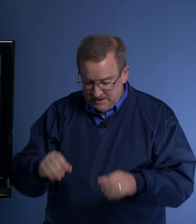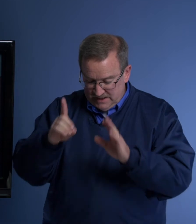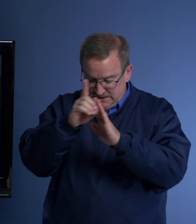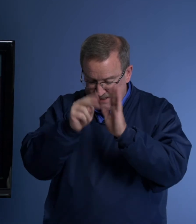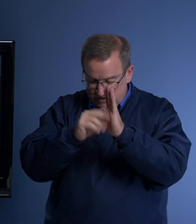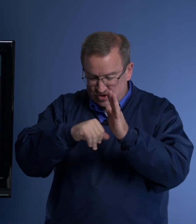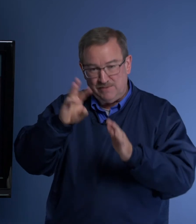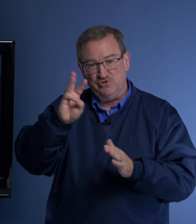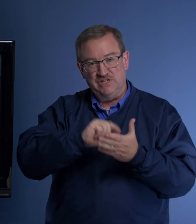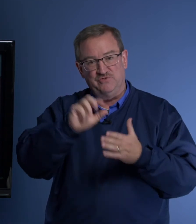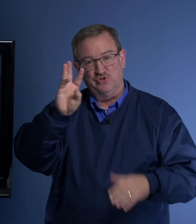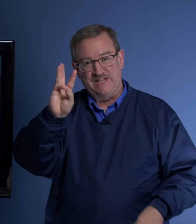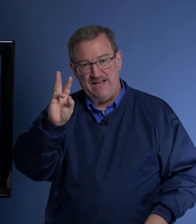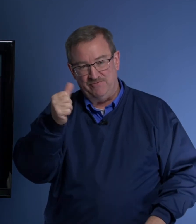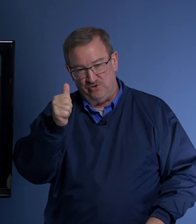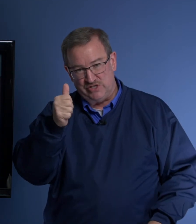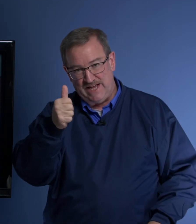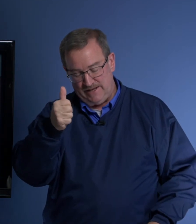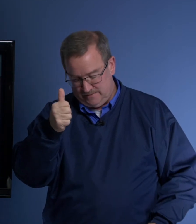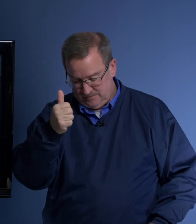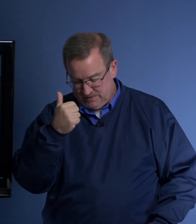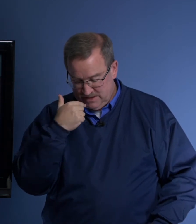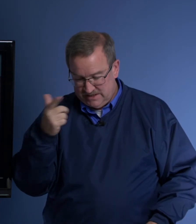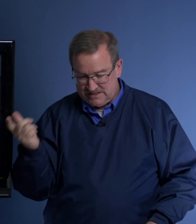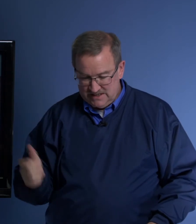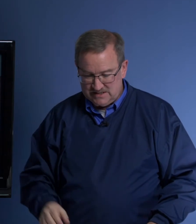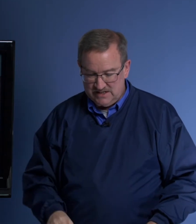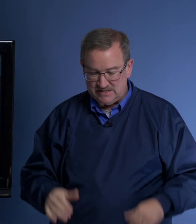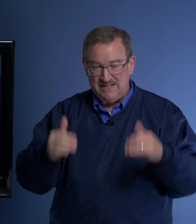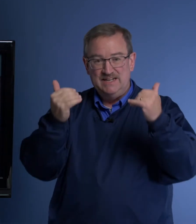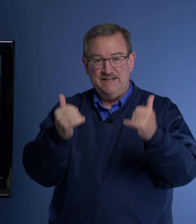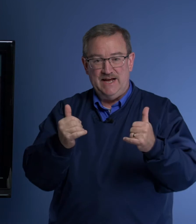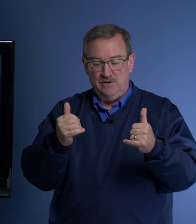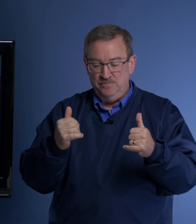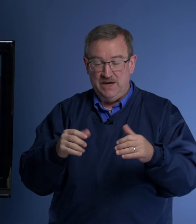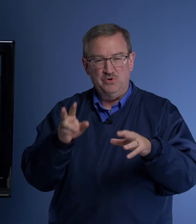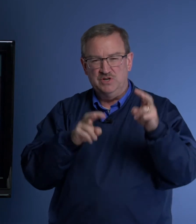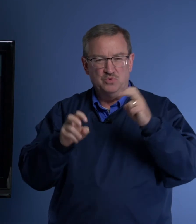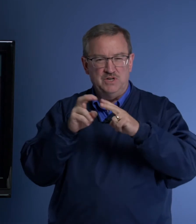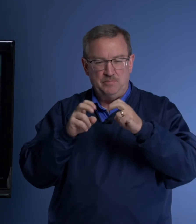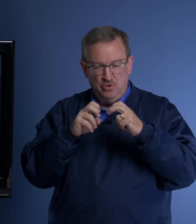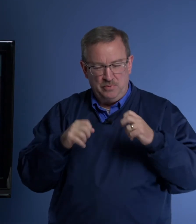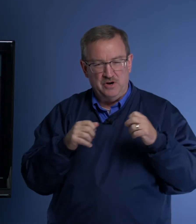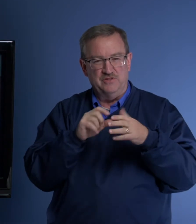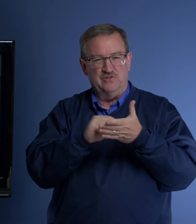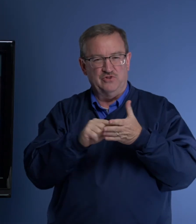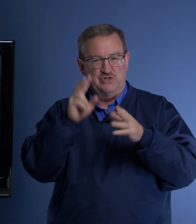In Daniel, chapter six, verse 10, verse 10, it says this now. And we're going to we're going to pull apart this verse and